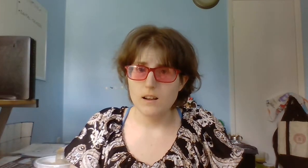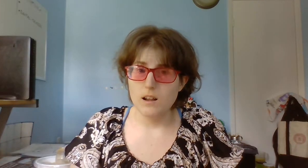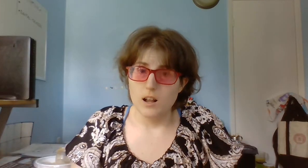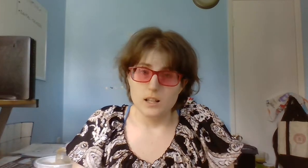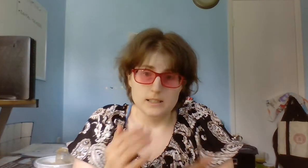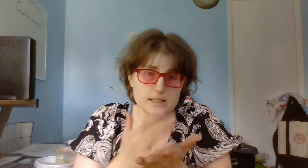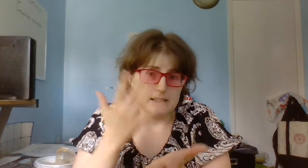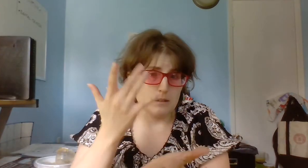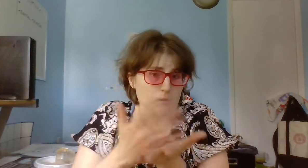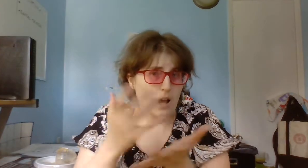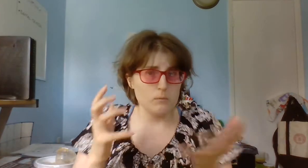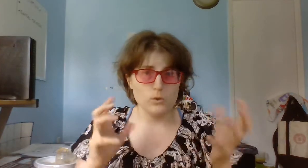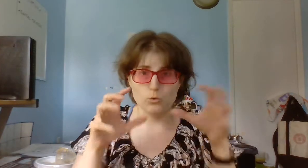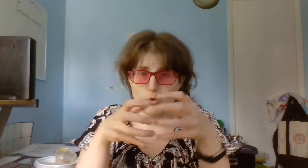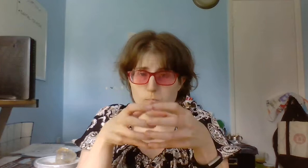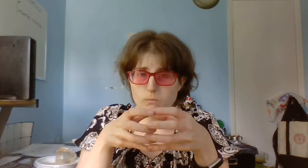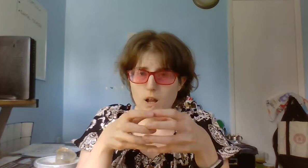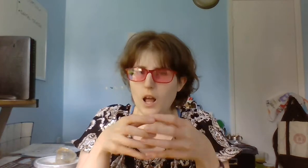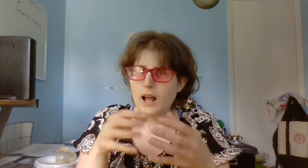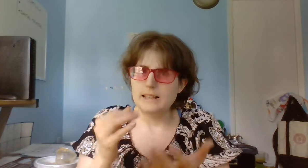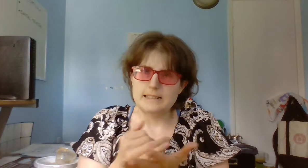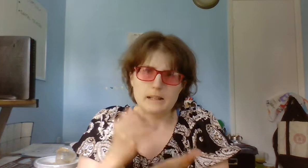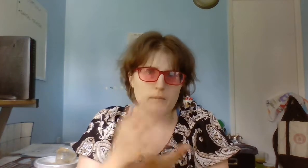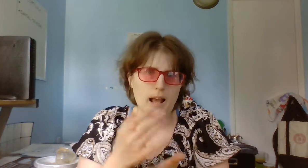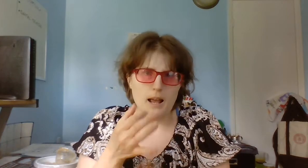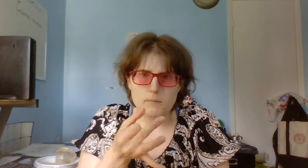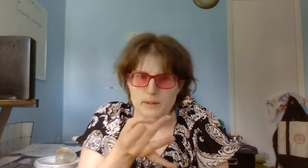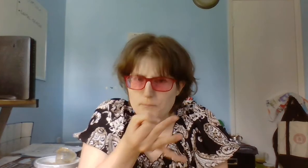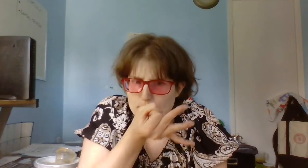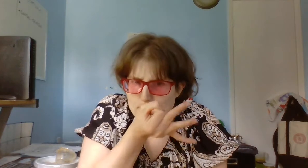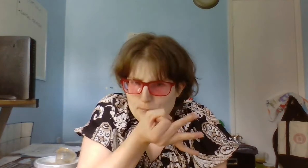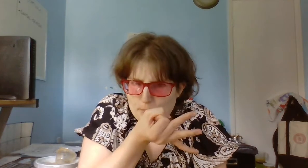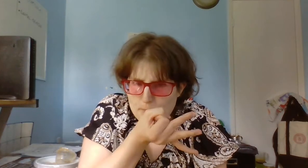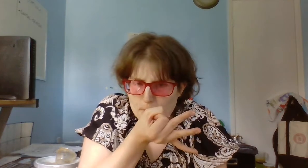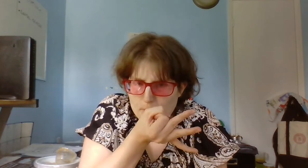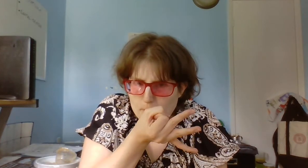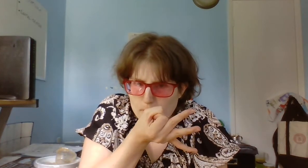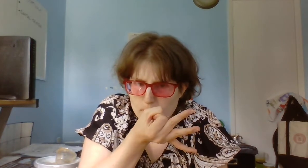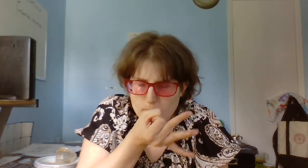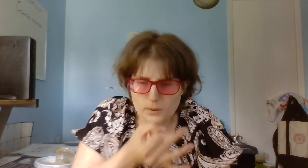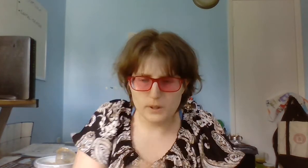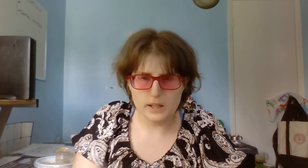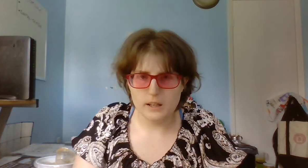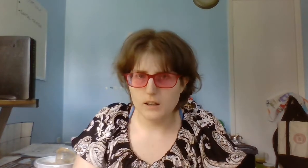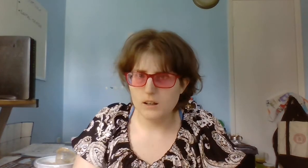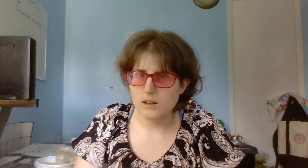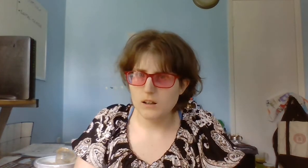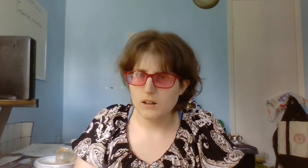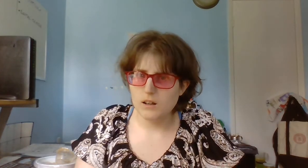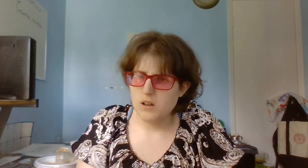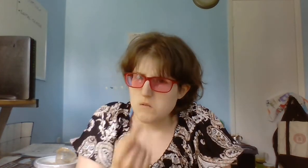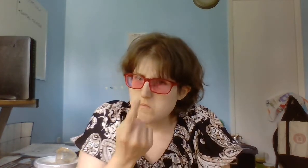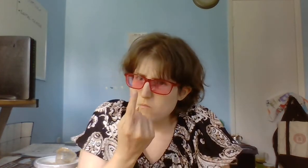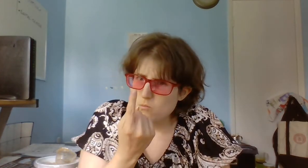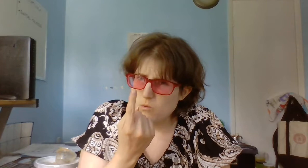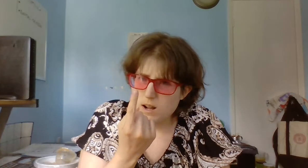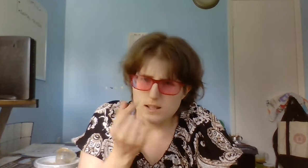Sometimes group, sometimes teeny, one